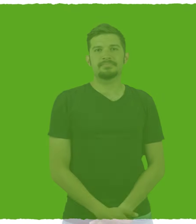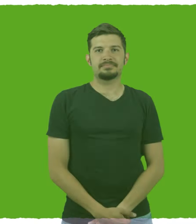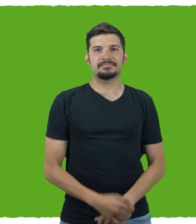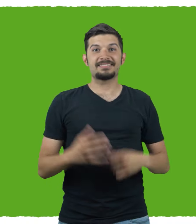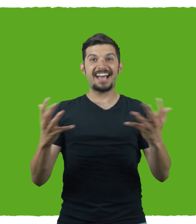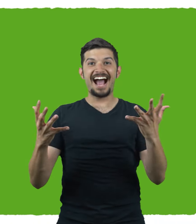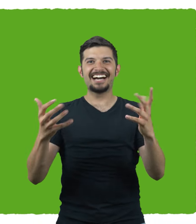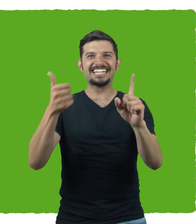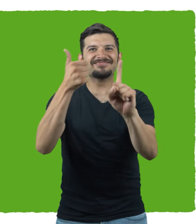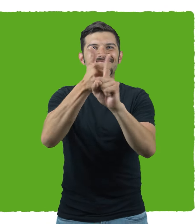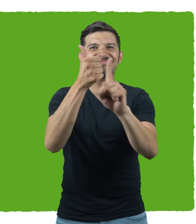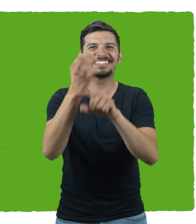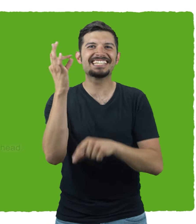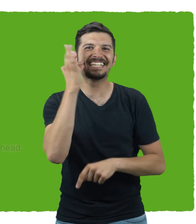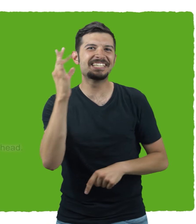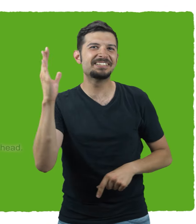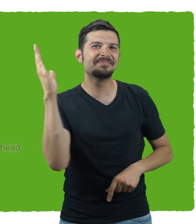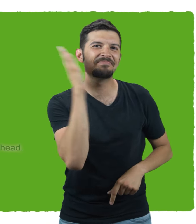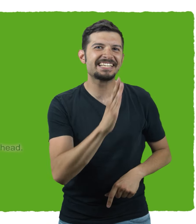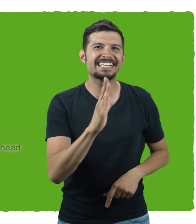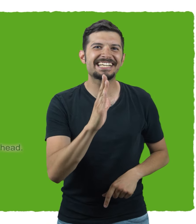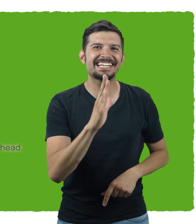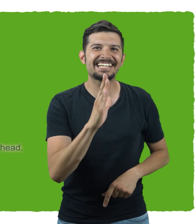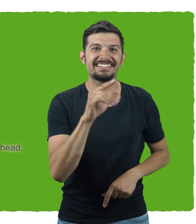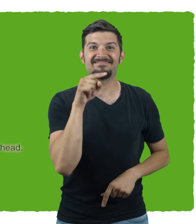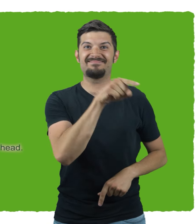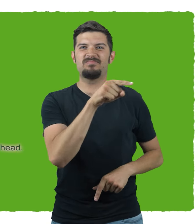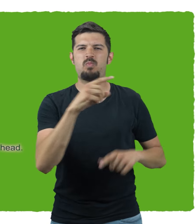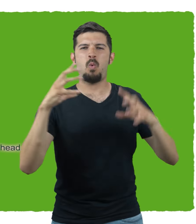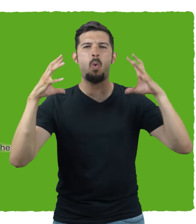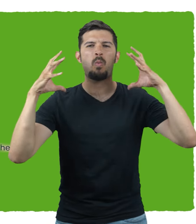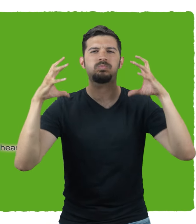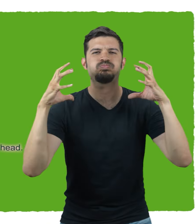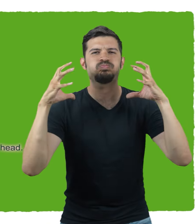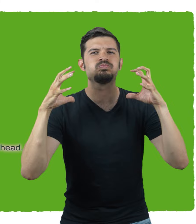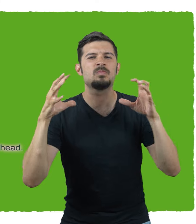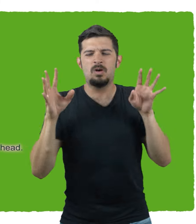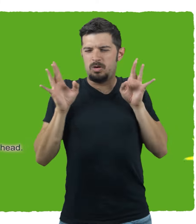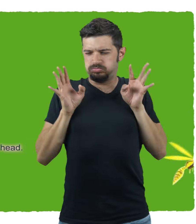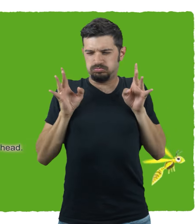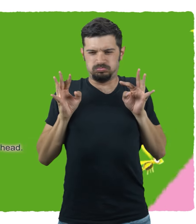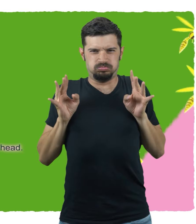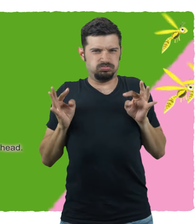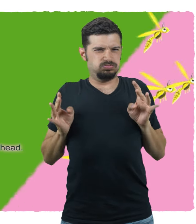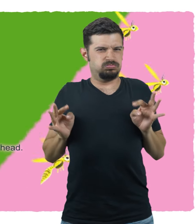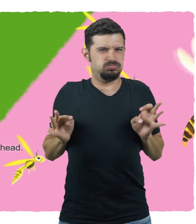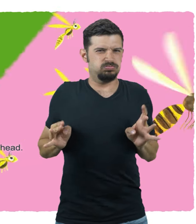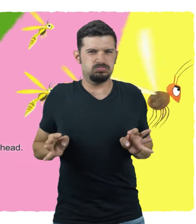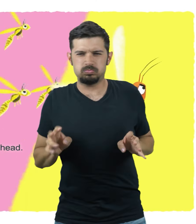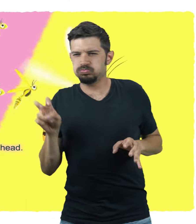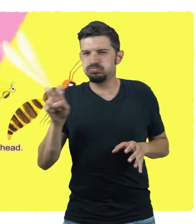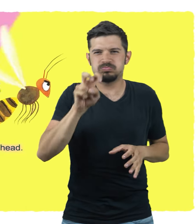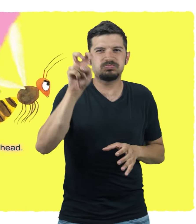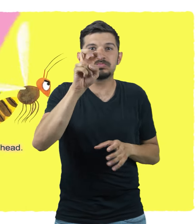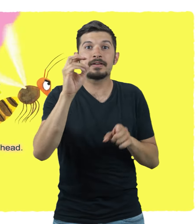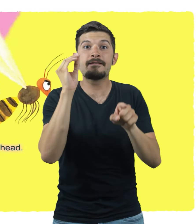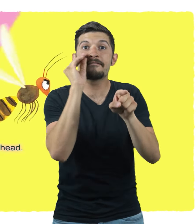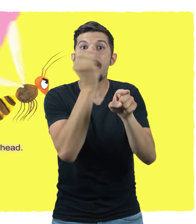It's a bee! Wasp vs. hornet vs. bee. Here's the buzz. The